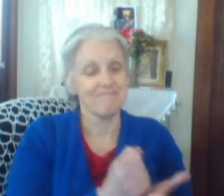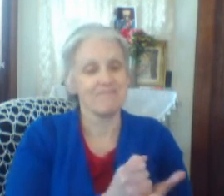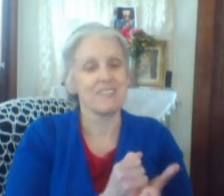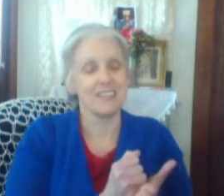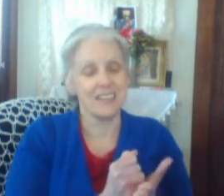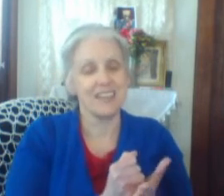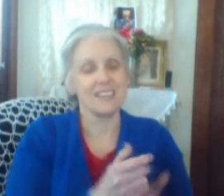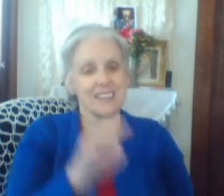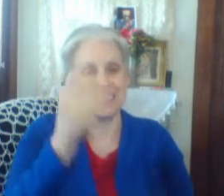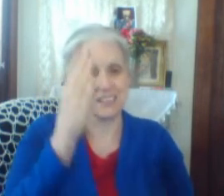hallelujah.